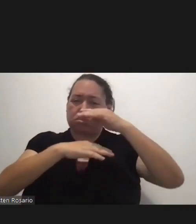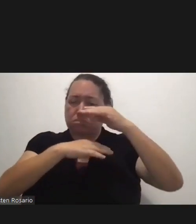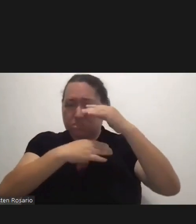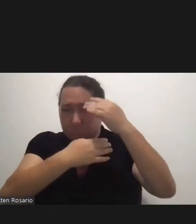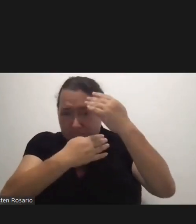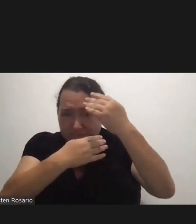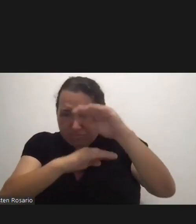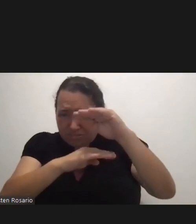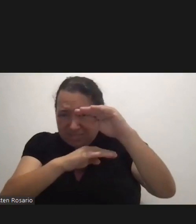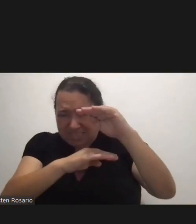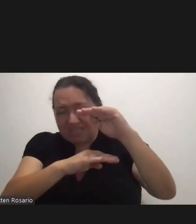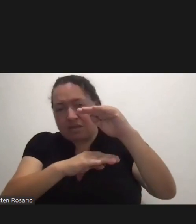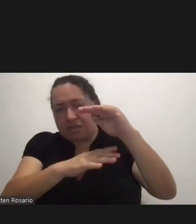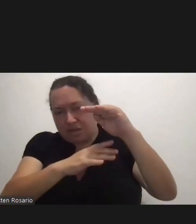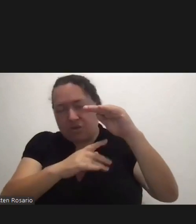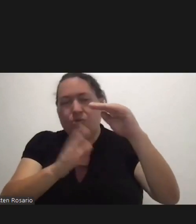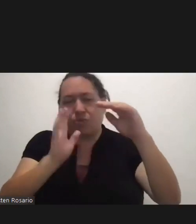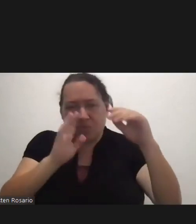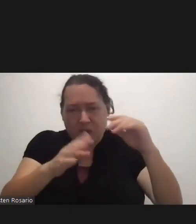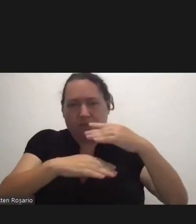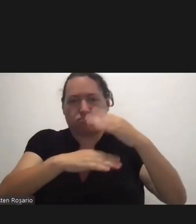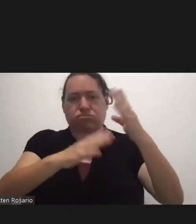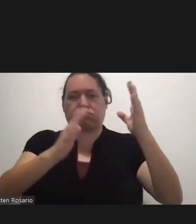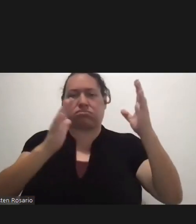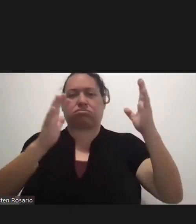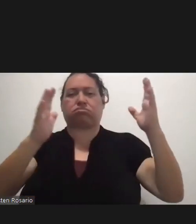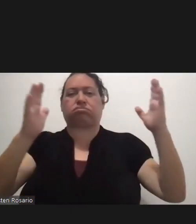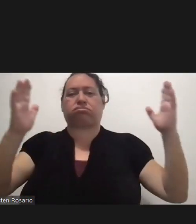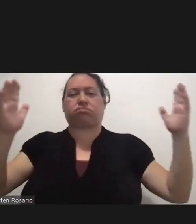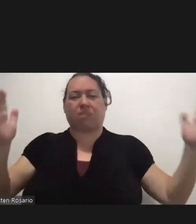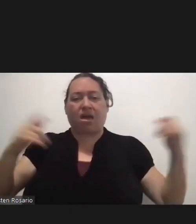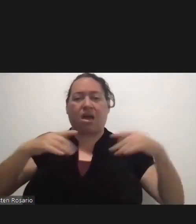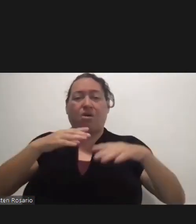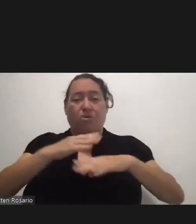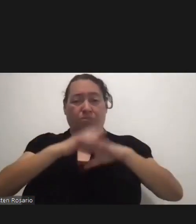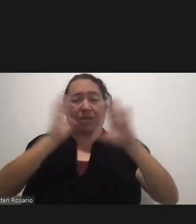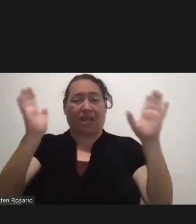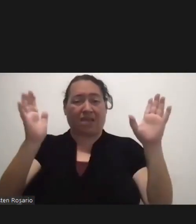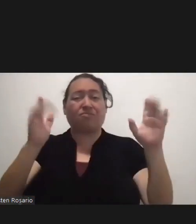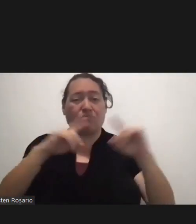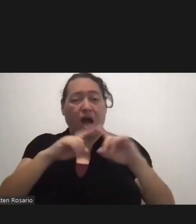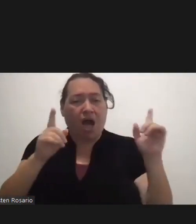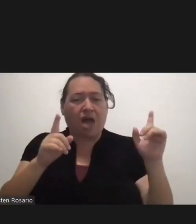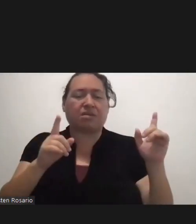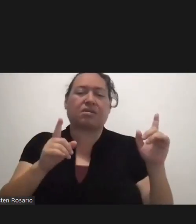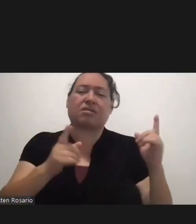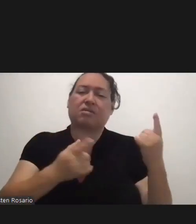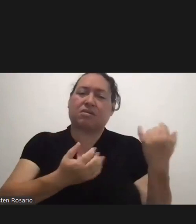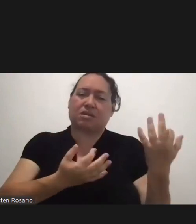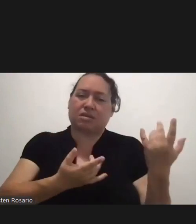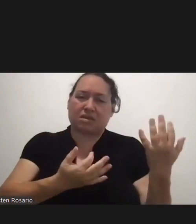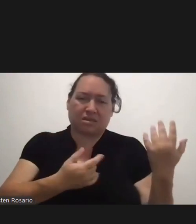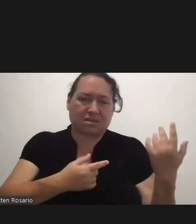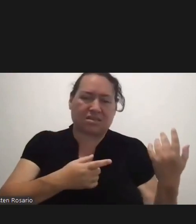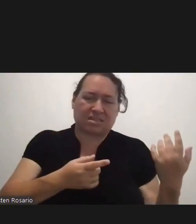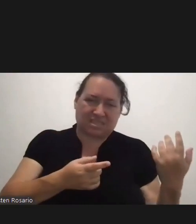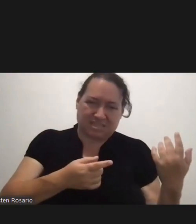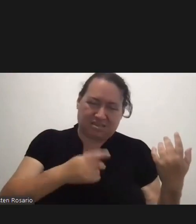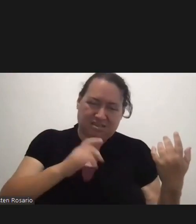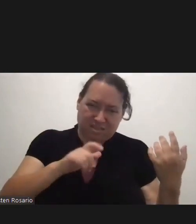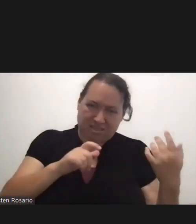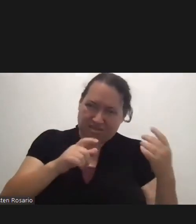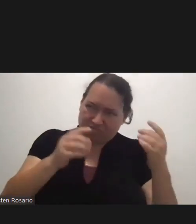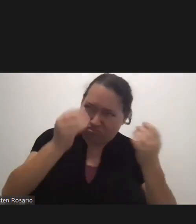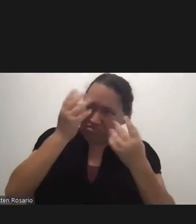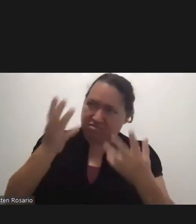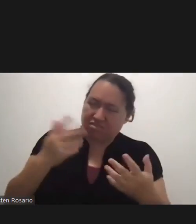Going To Come Right Away We All Know That So It's Primarily To Be Able To Message Out There To The Tourist Market That We